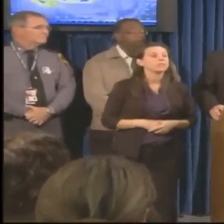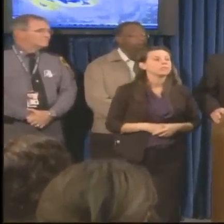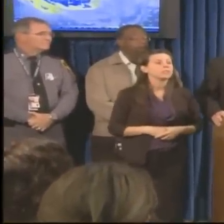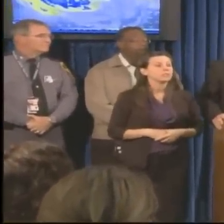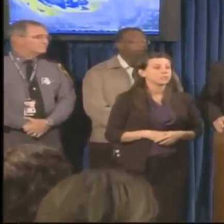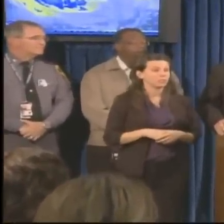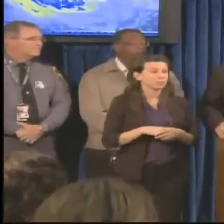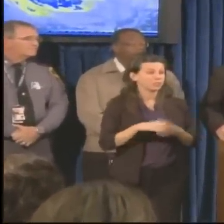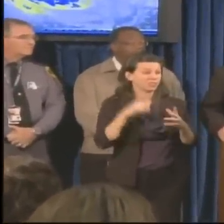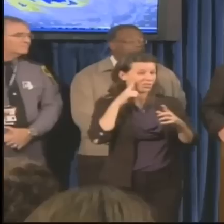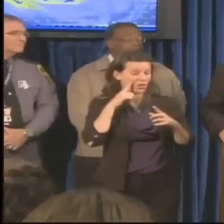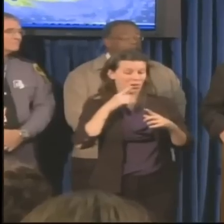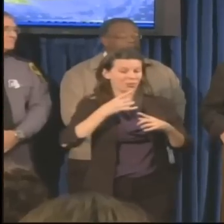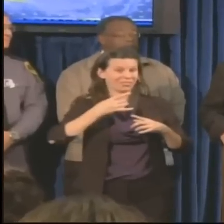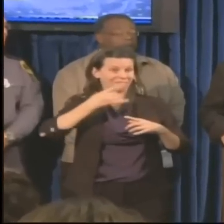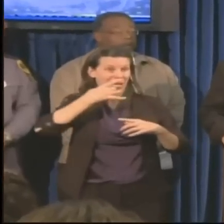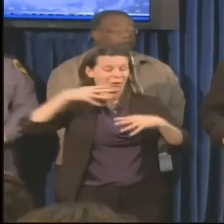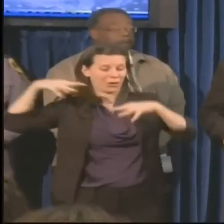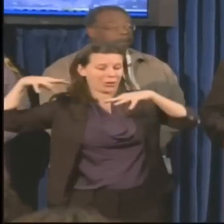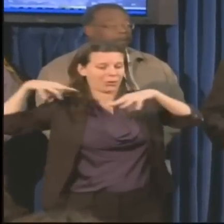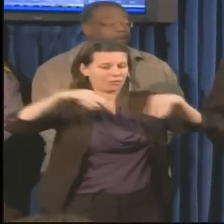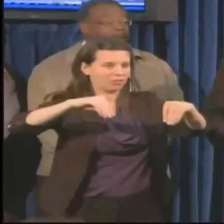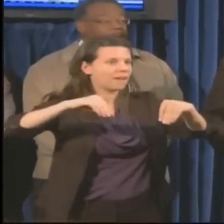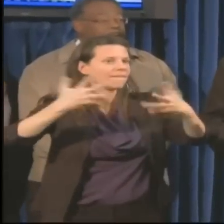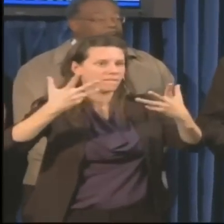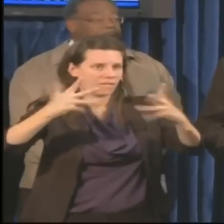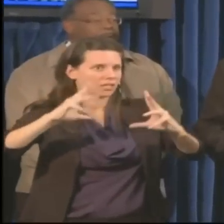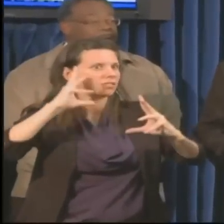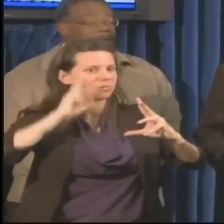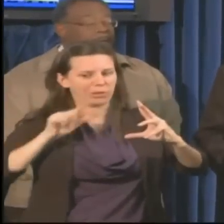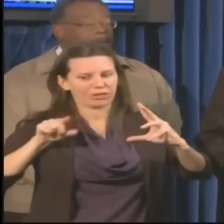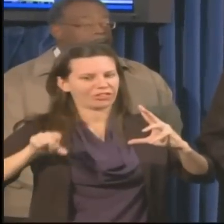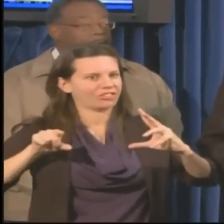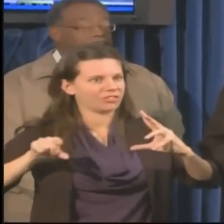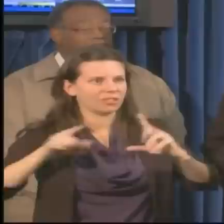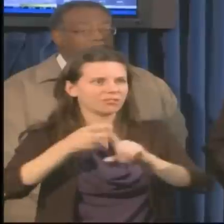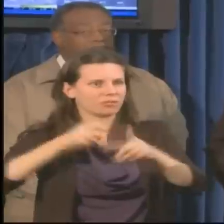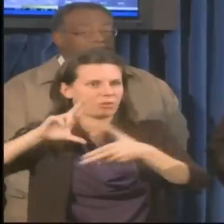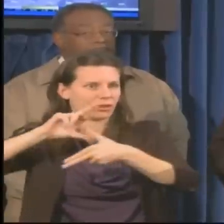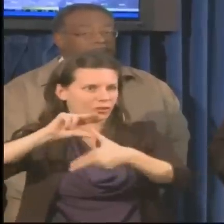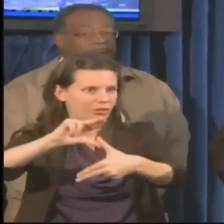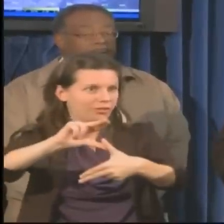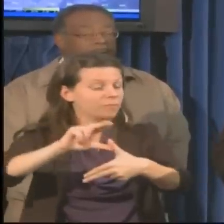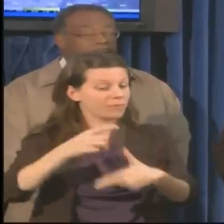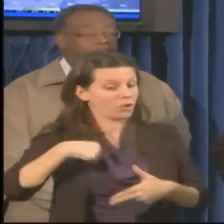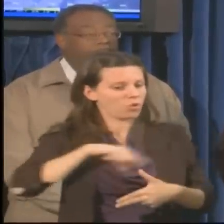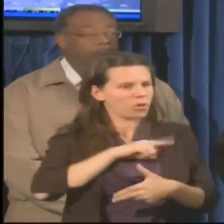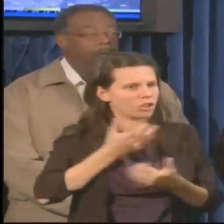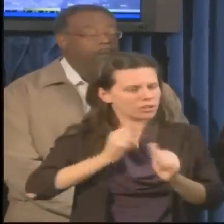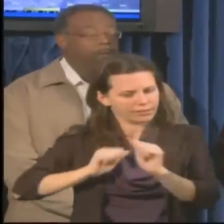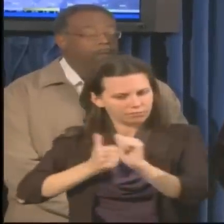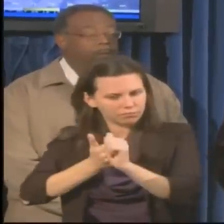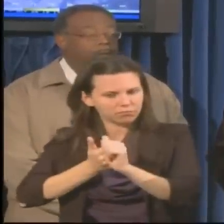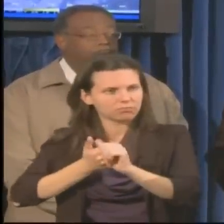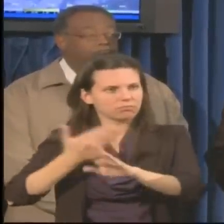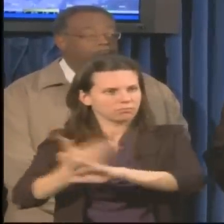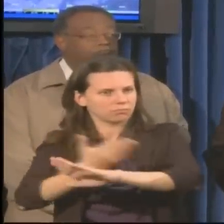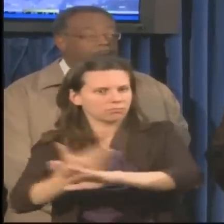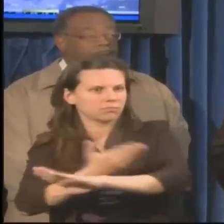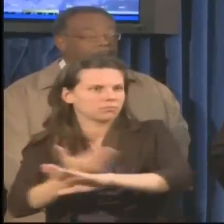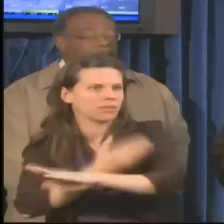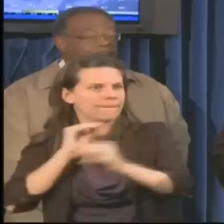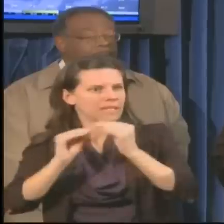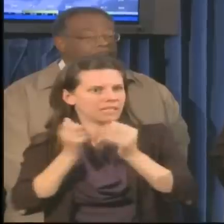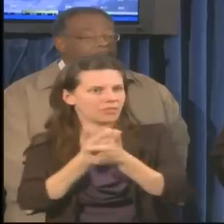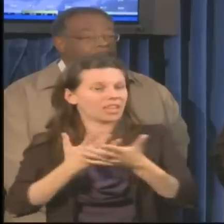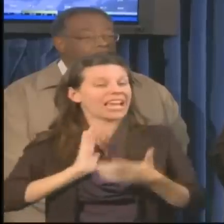Storm-related outages have already started to occur and we are staying on top of the repairs. Our crews are in the field and working.